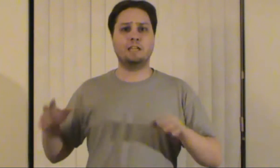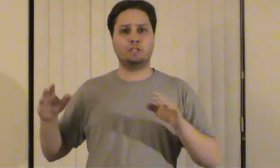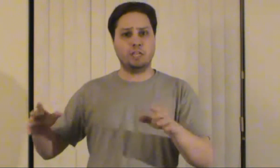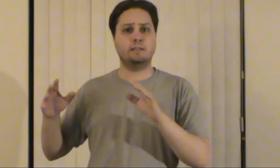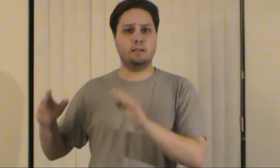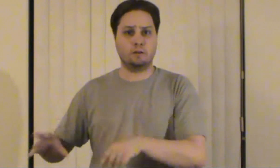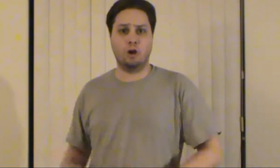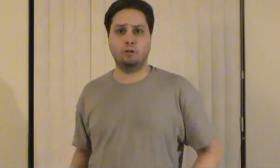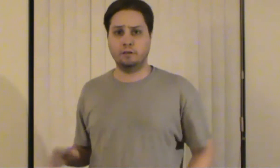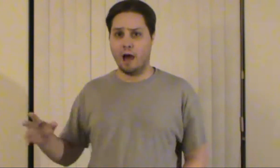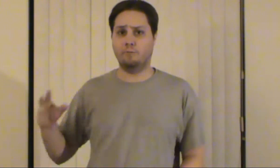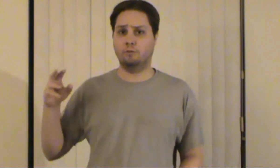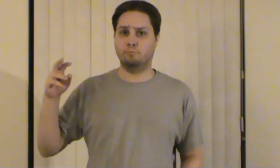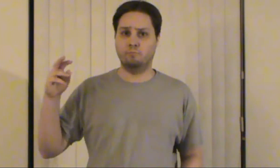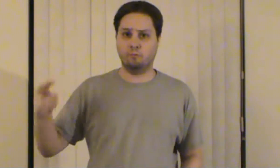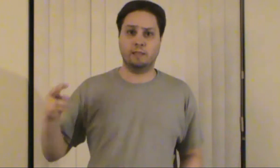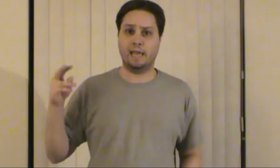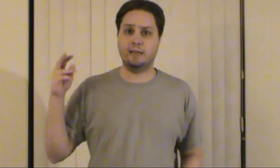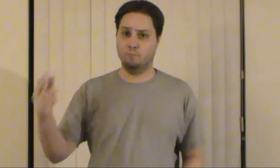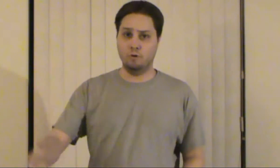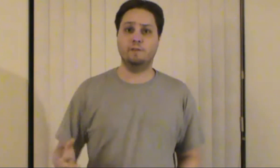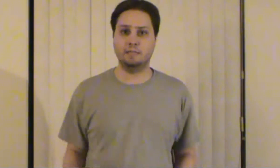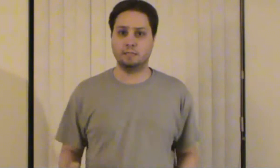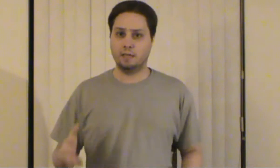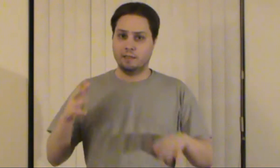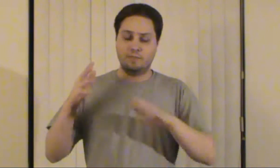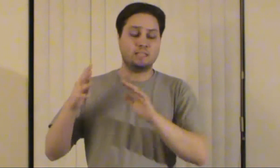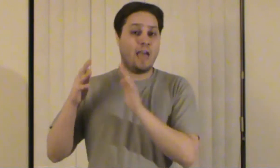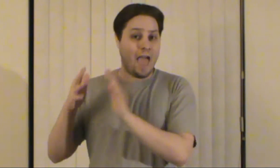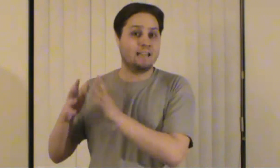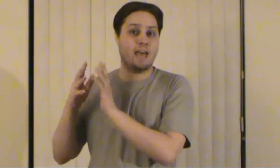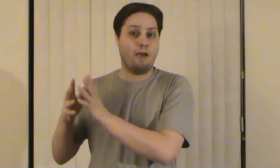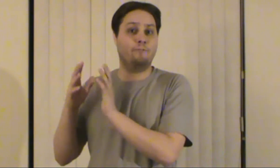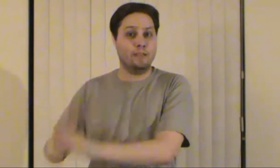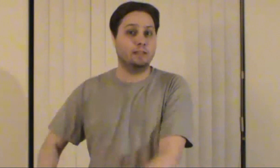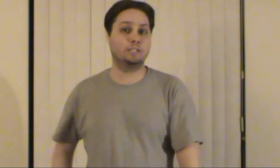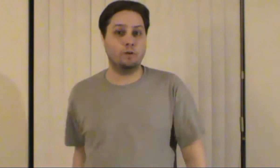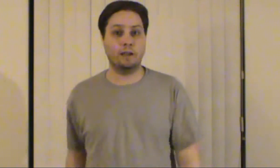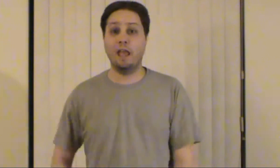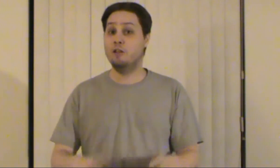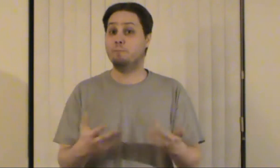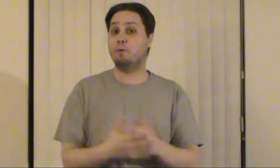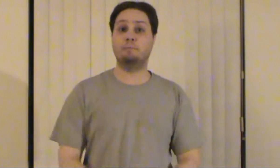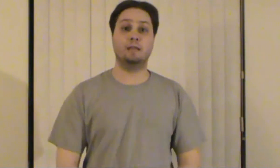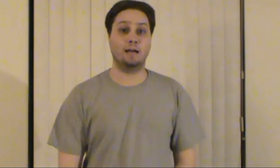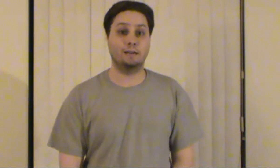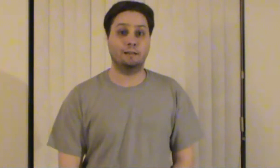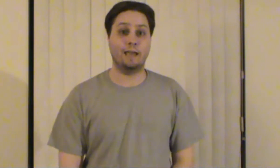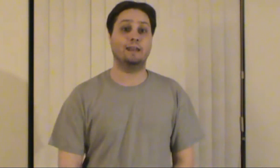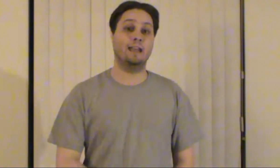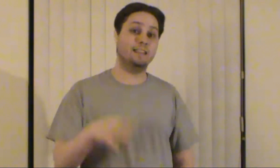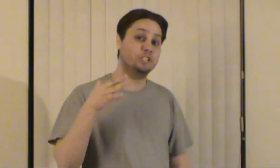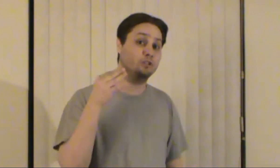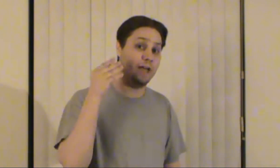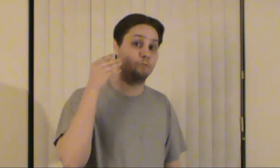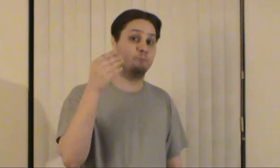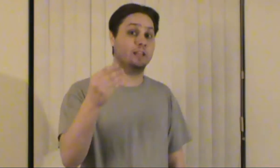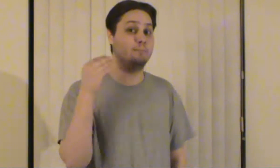like cheesy young adult novel related movies this has that feeling to it and you're probably not going to like it unless you like really